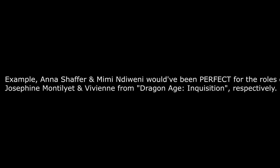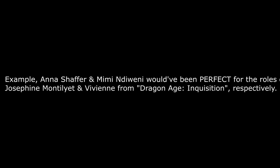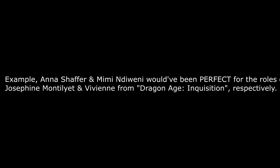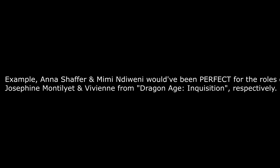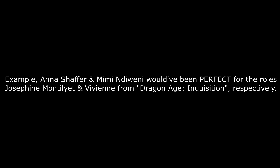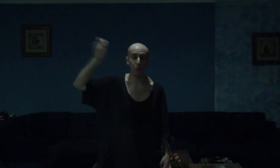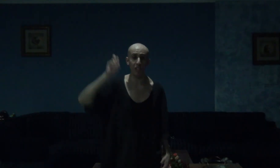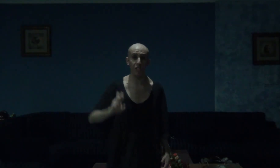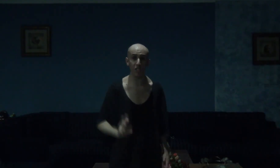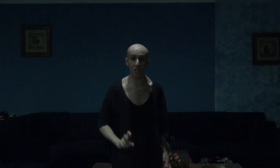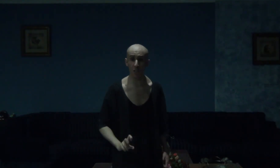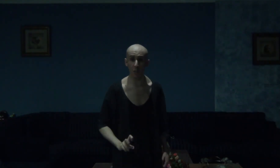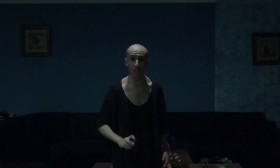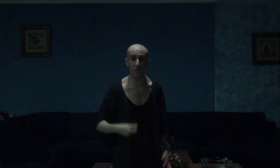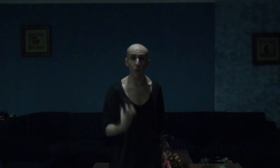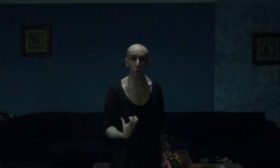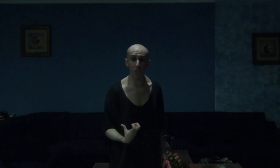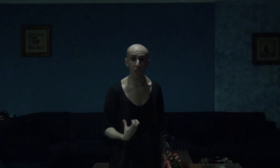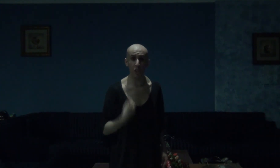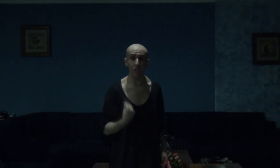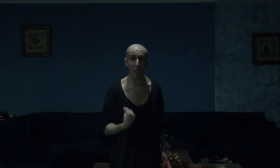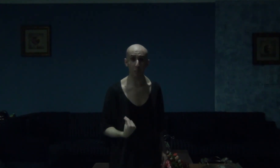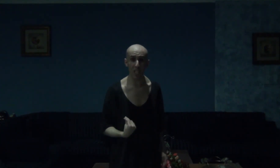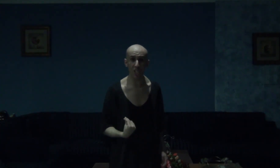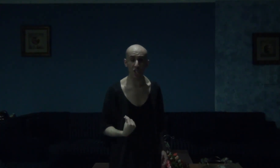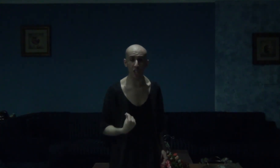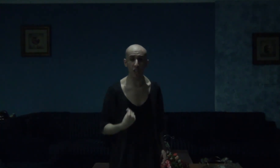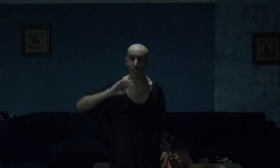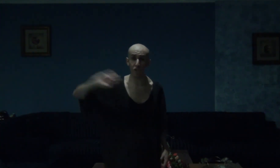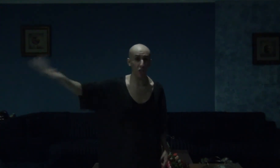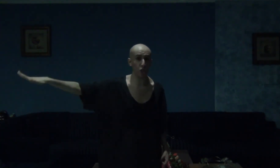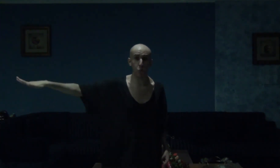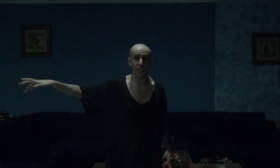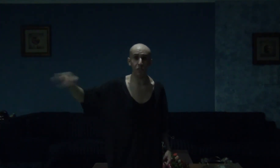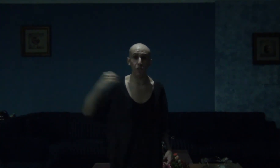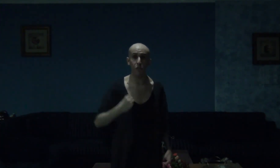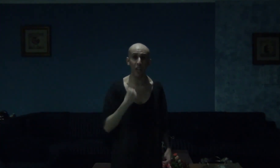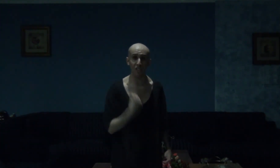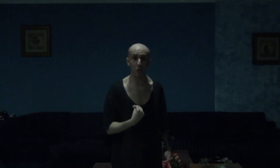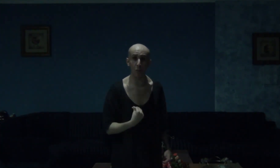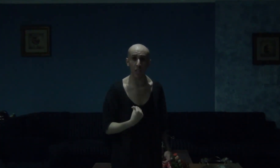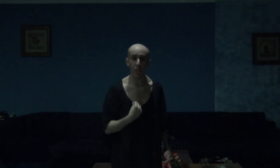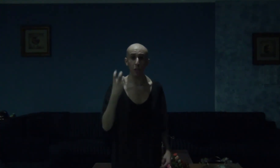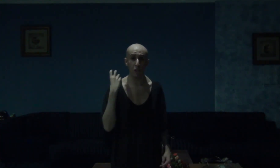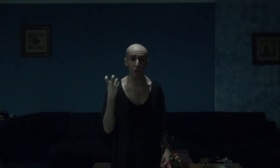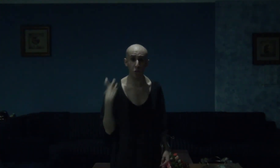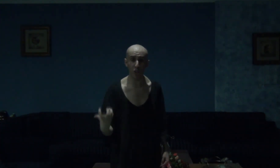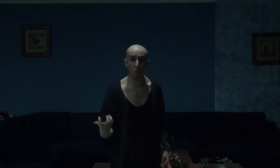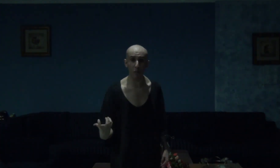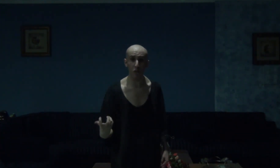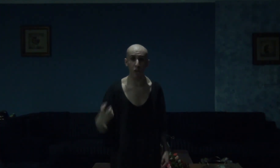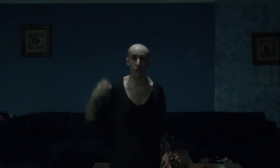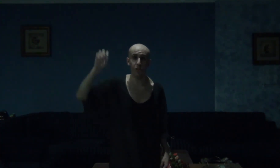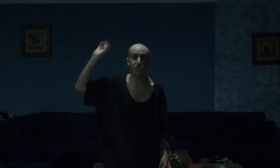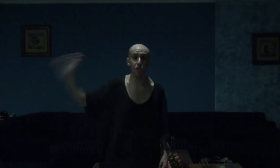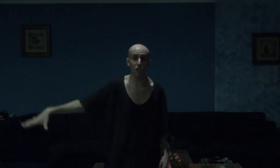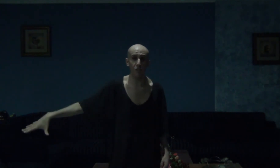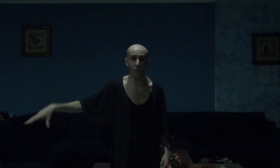but in this series a witcher adaptation it's not right if you ask me because tris marigold in the novel